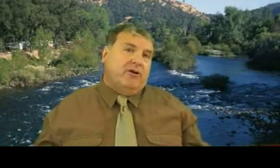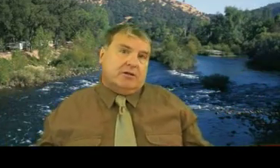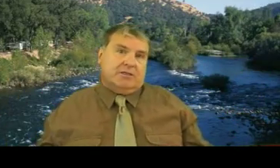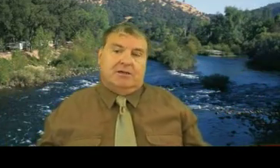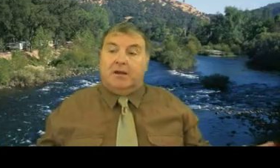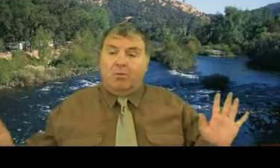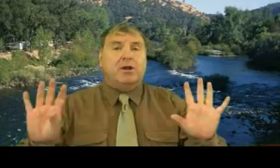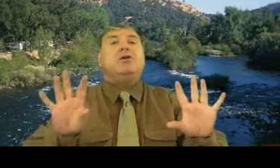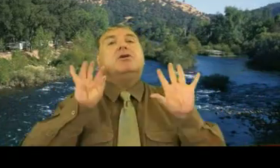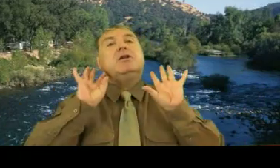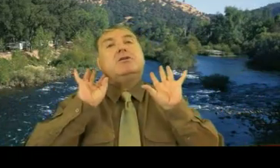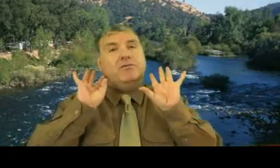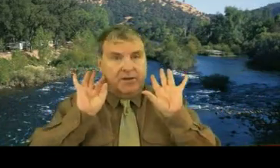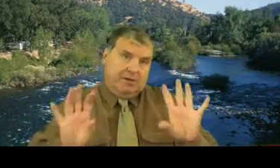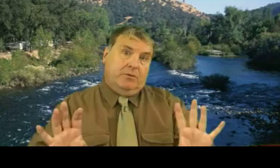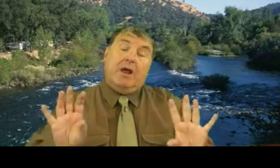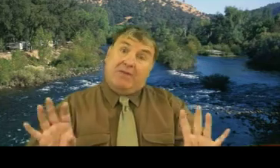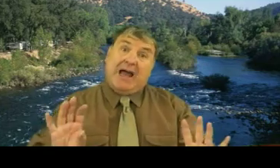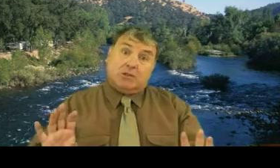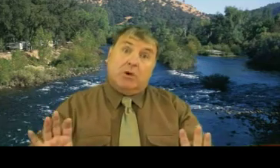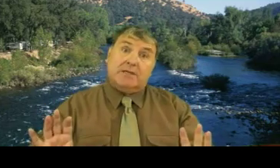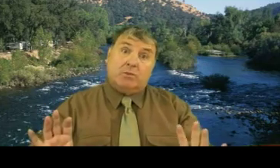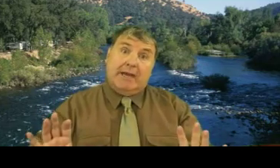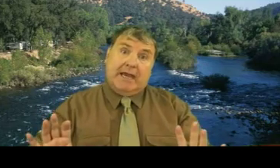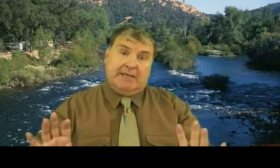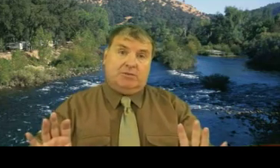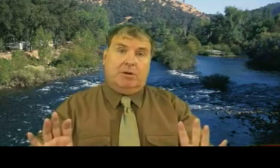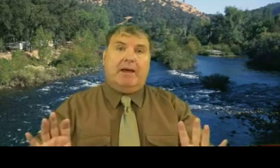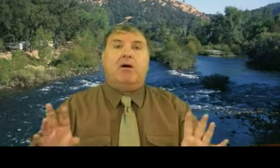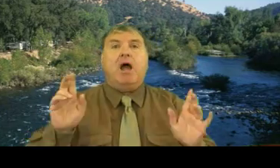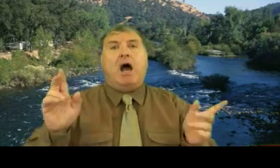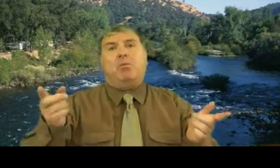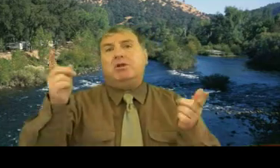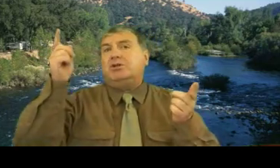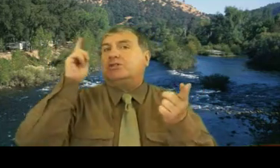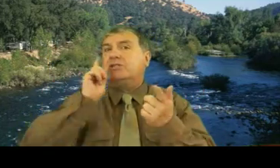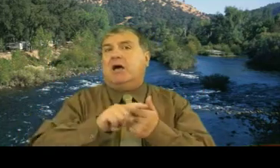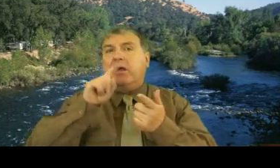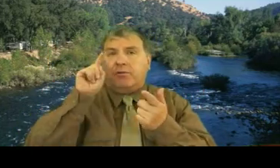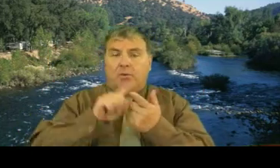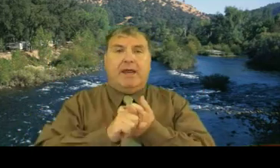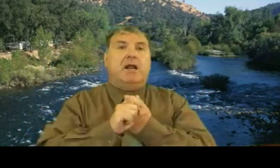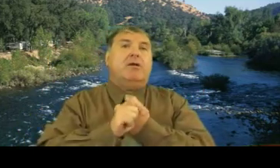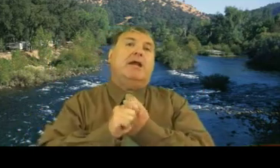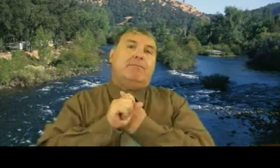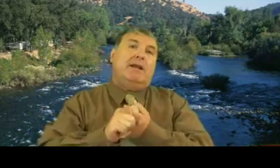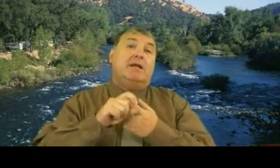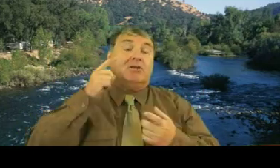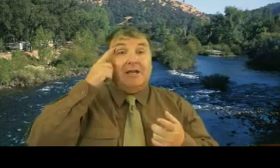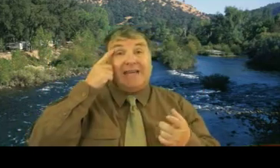frocks on? What are you going to do for you? That's what this weekend is all about. I want you to start the week looking a million dollars